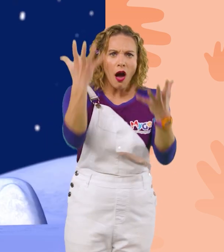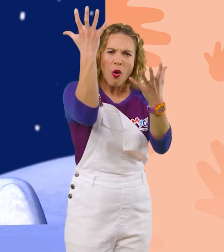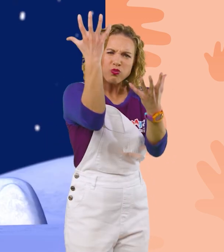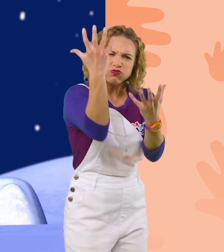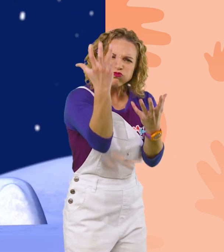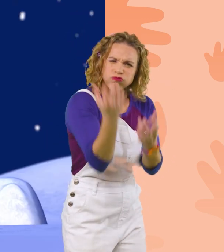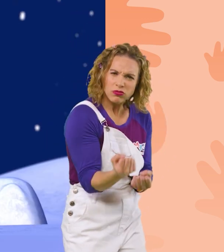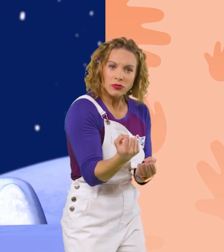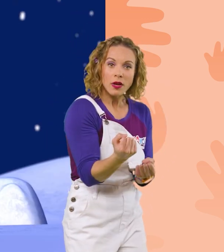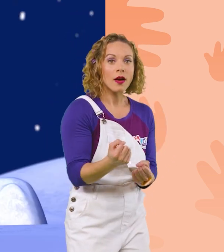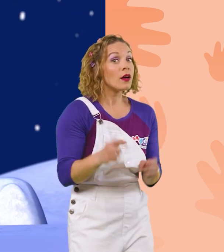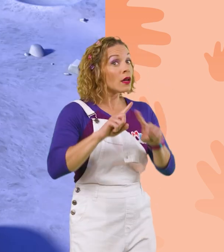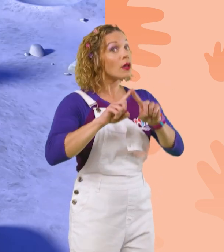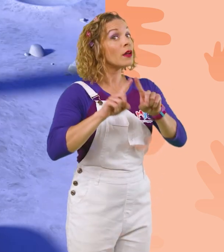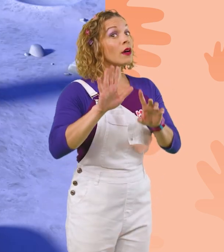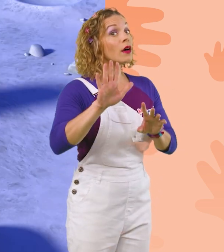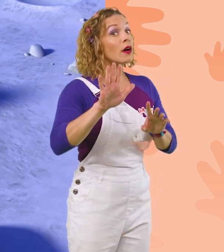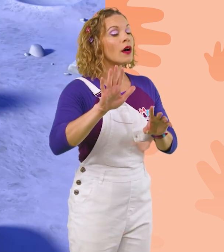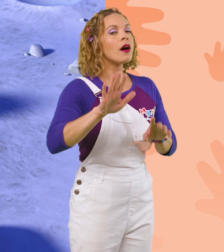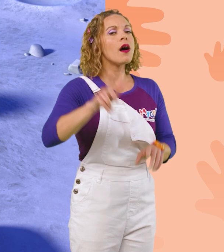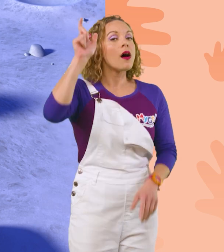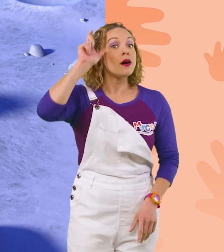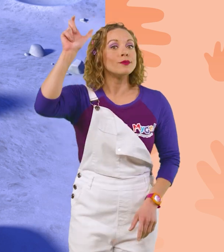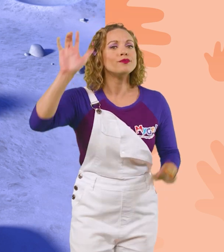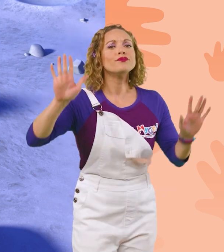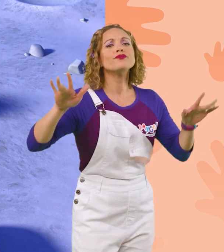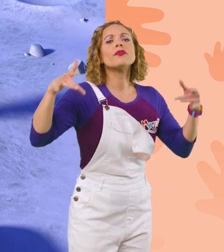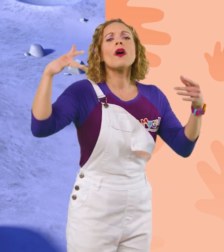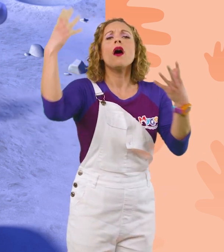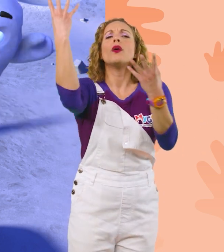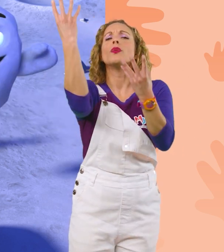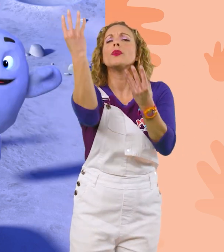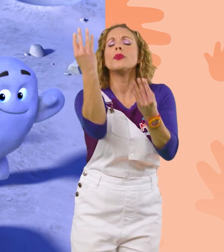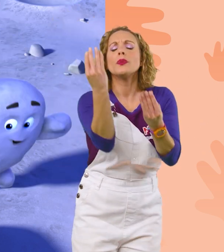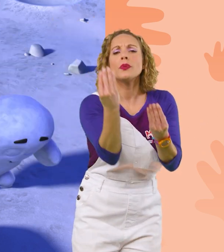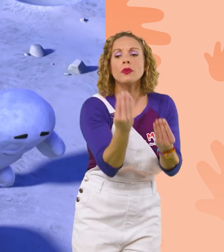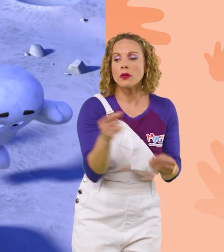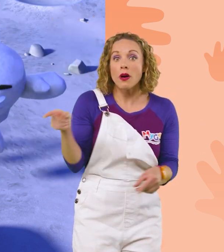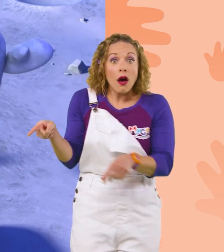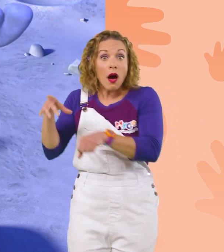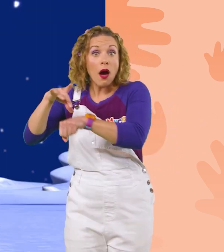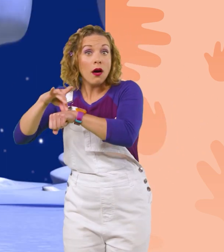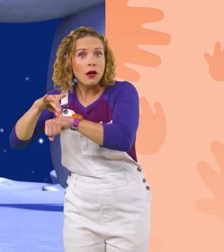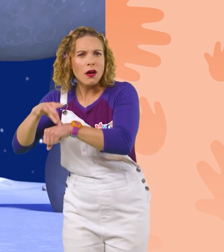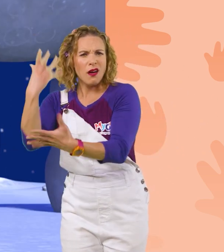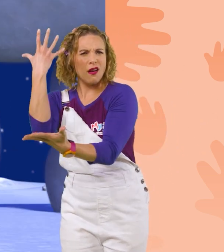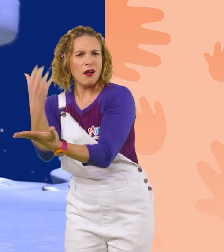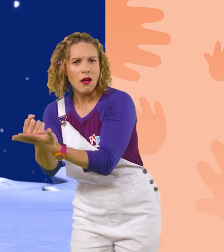down. But, but, but, there's way less gravity around the moon than on Earth because the moon